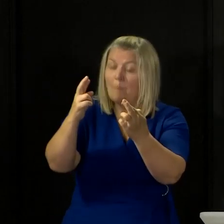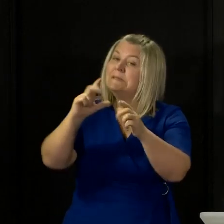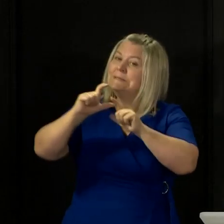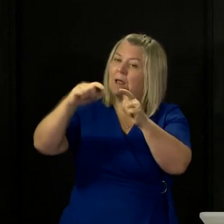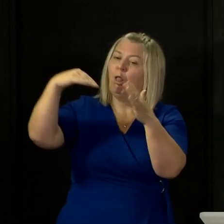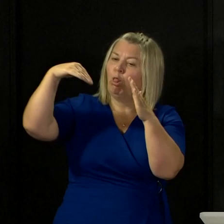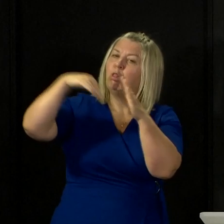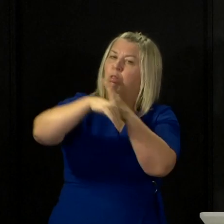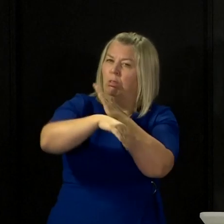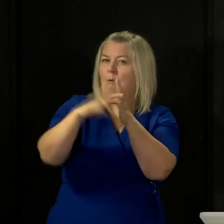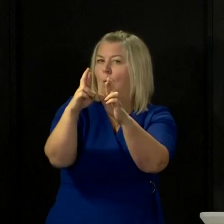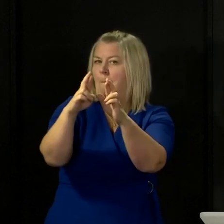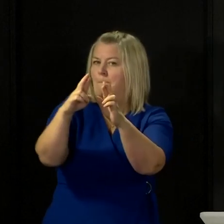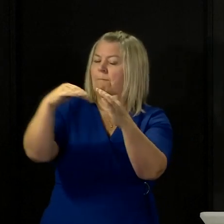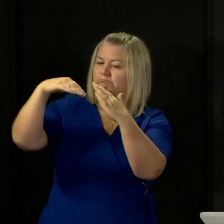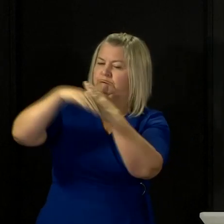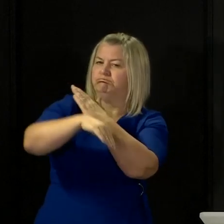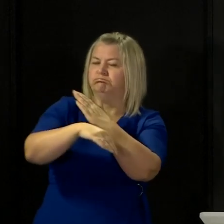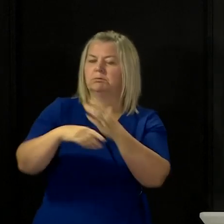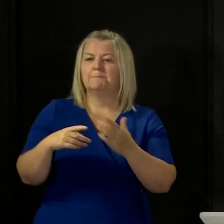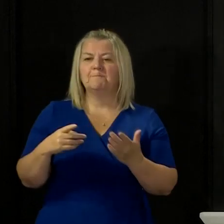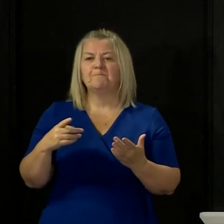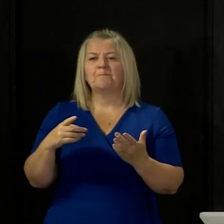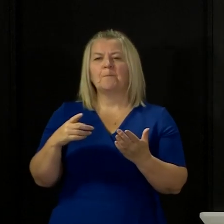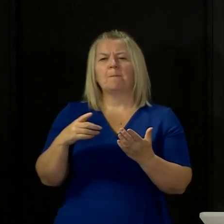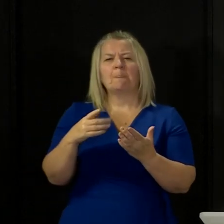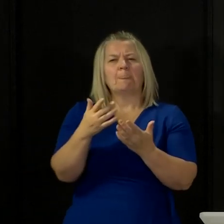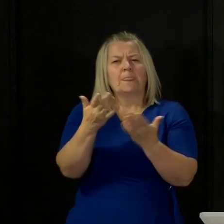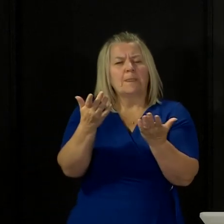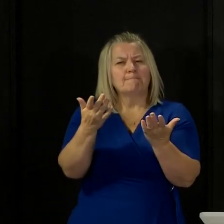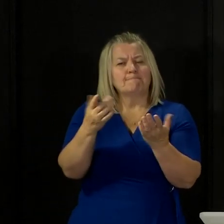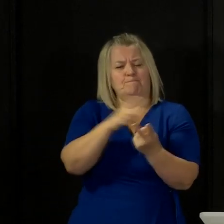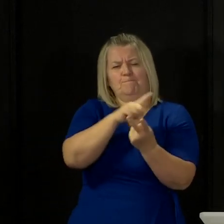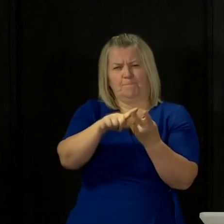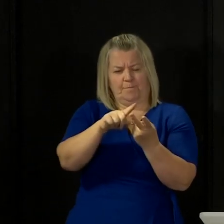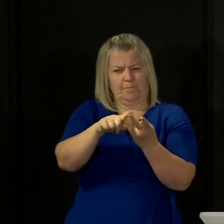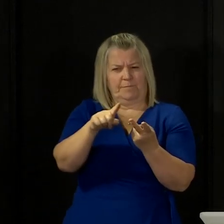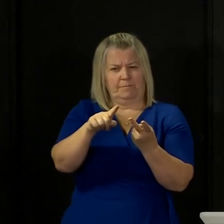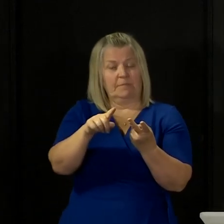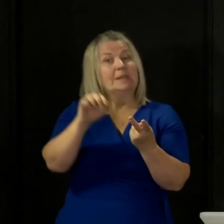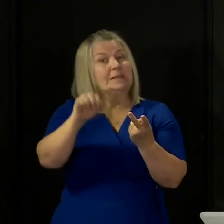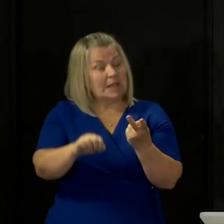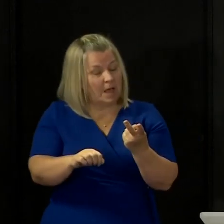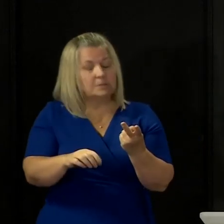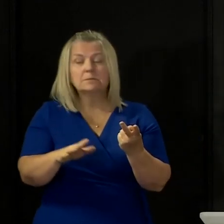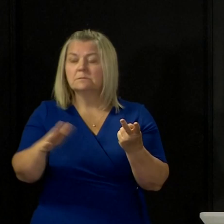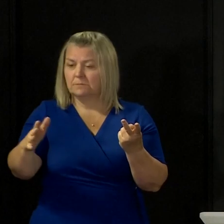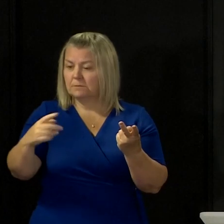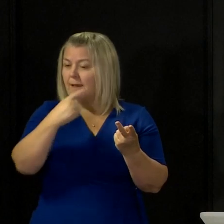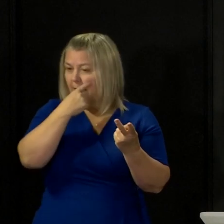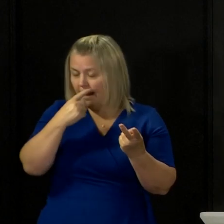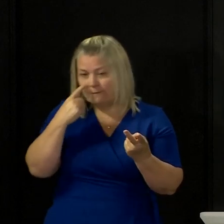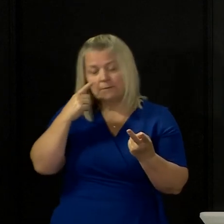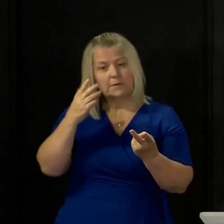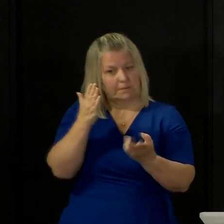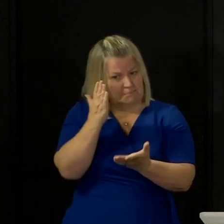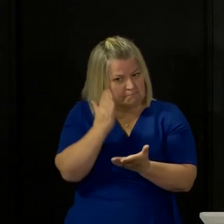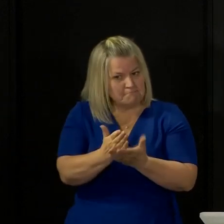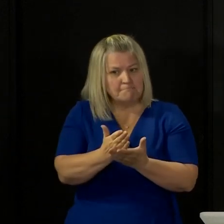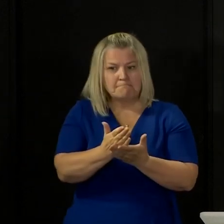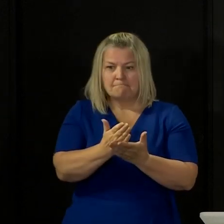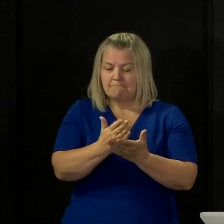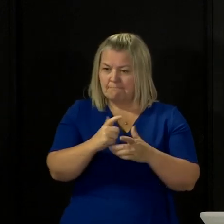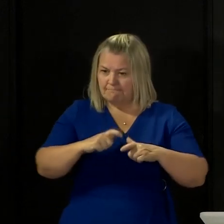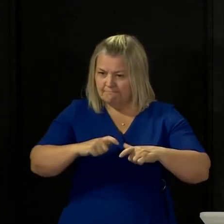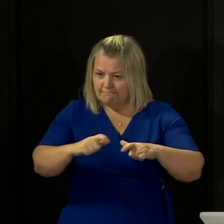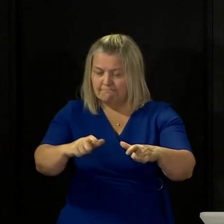declining trend. The second point I would make is, you we are now seeing evidence of real and sustained